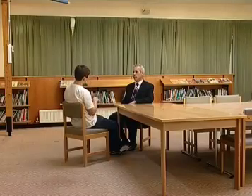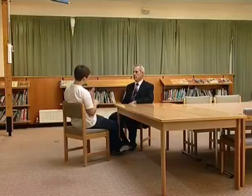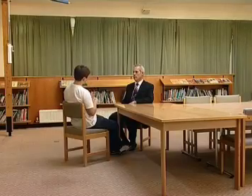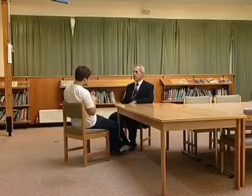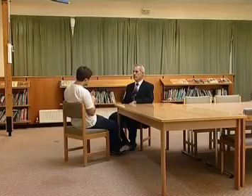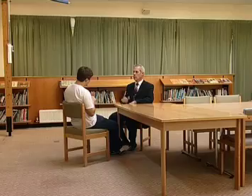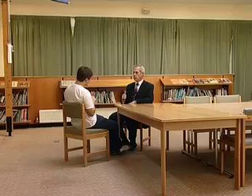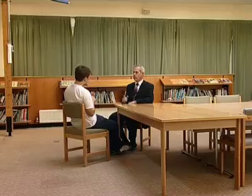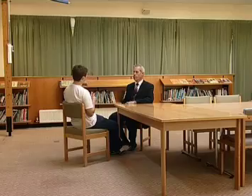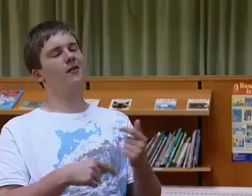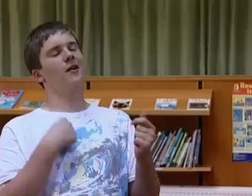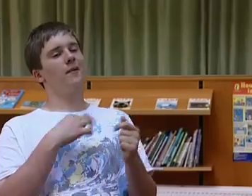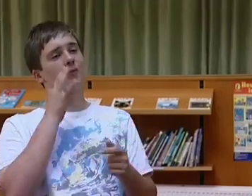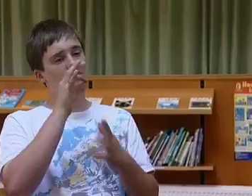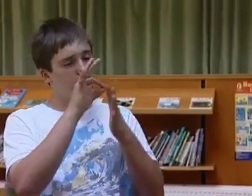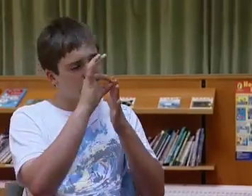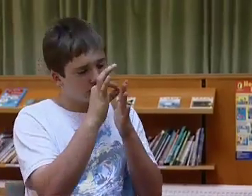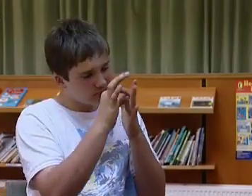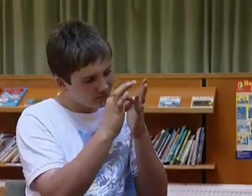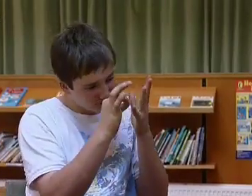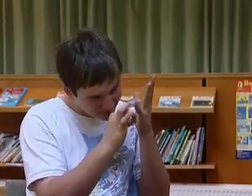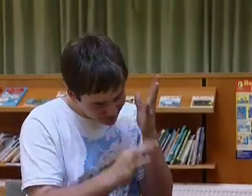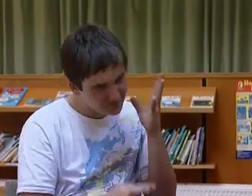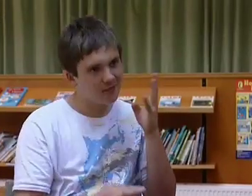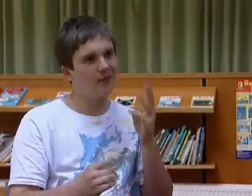Hello, Mr. Forward. I'd like to ask you some questions.